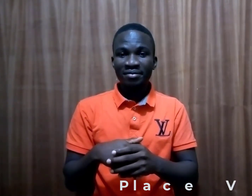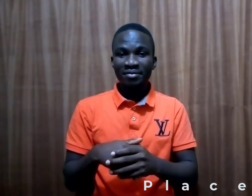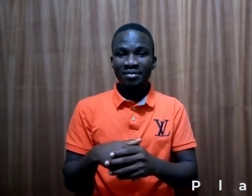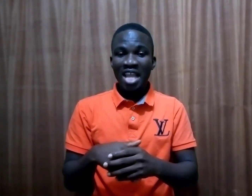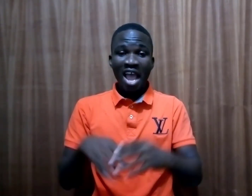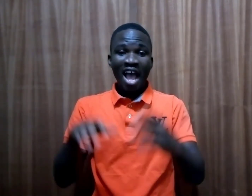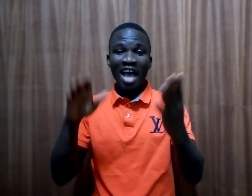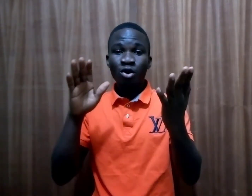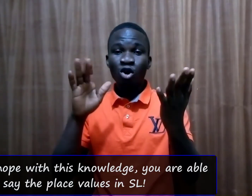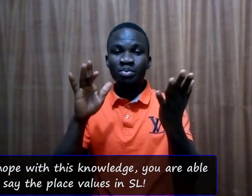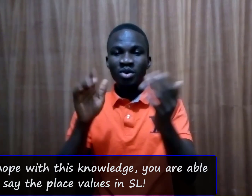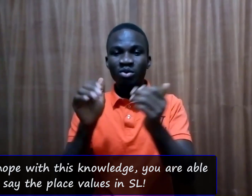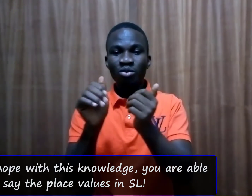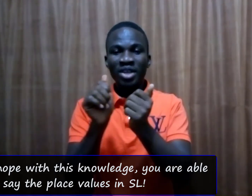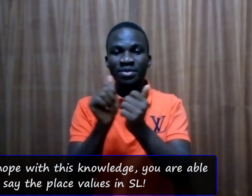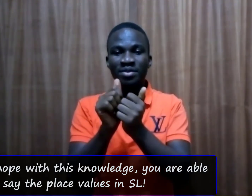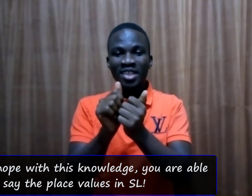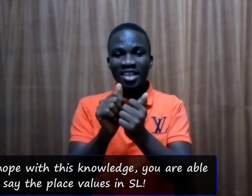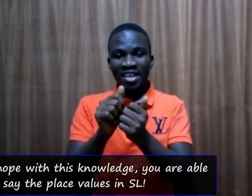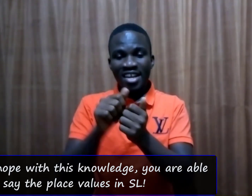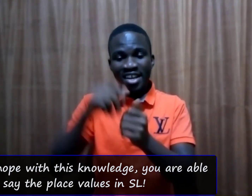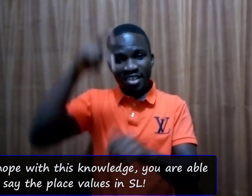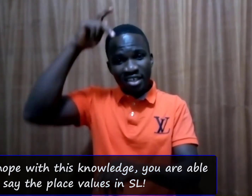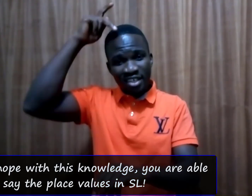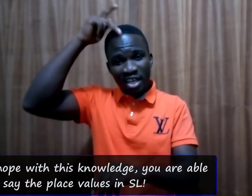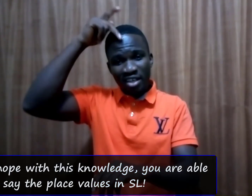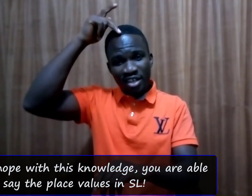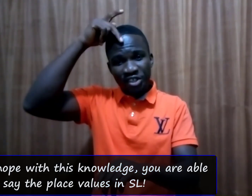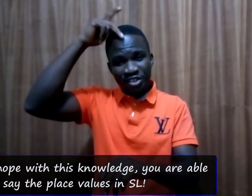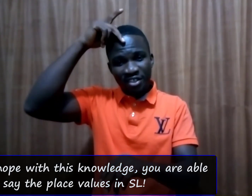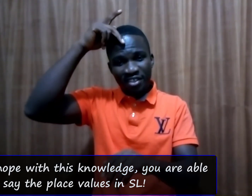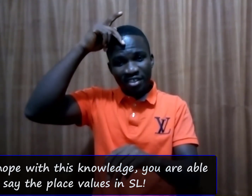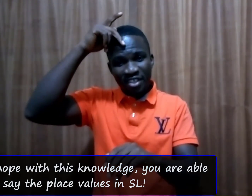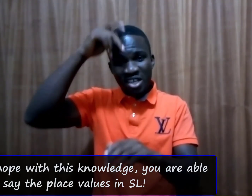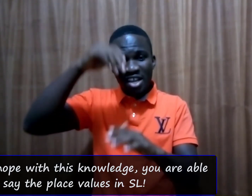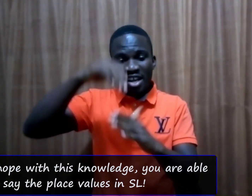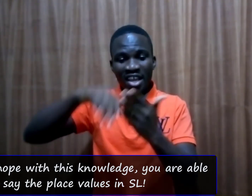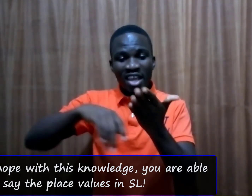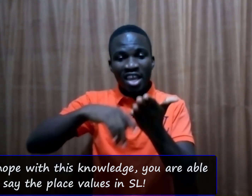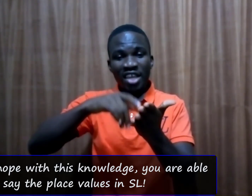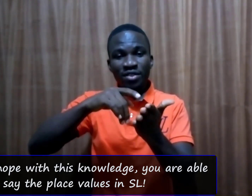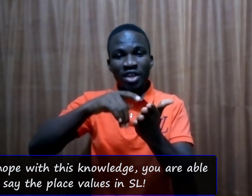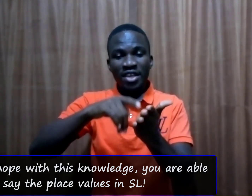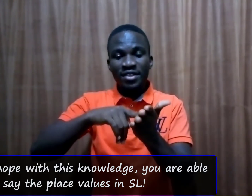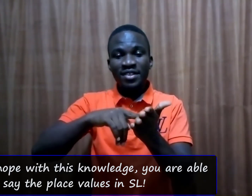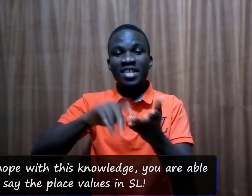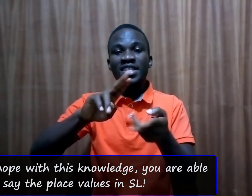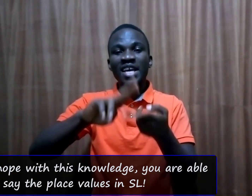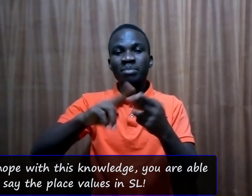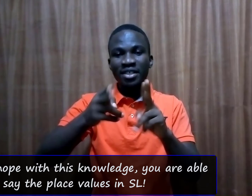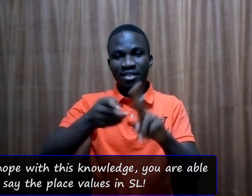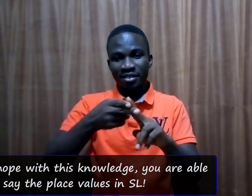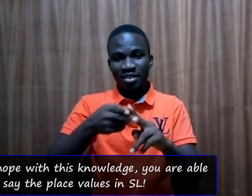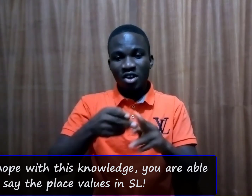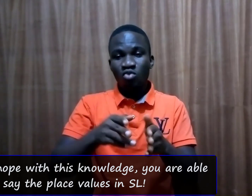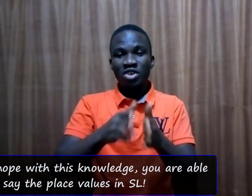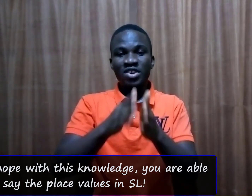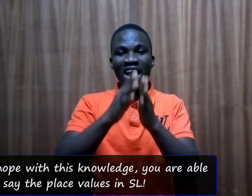I hope with the knowledge in these numbers. When you are